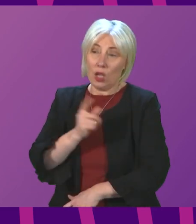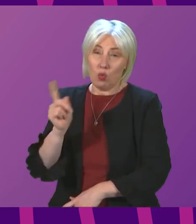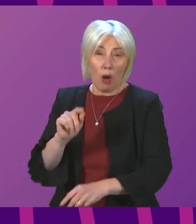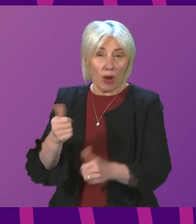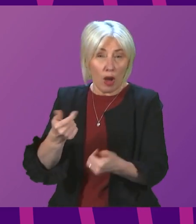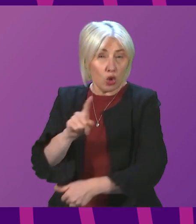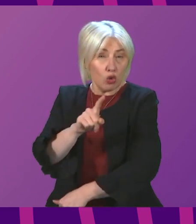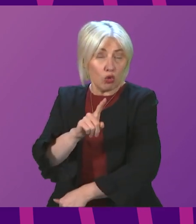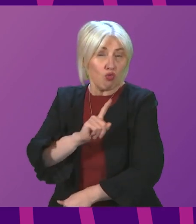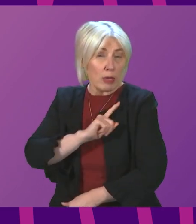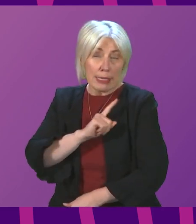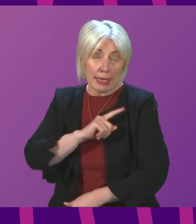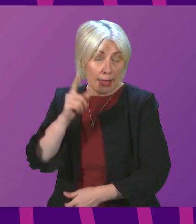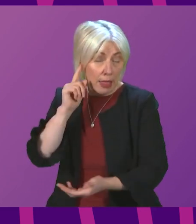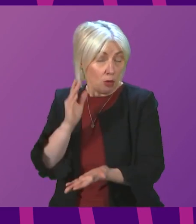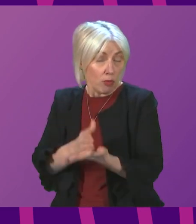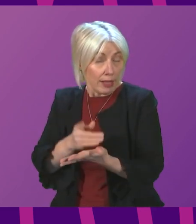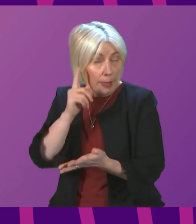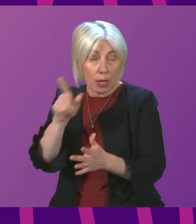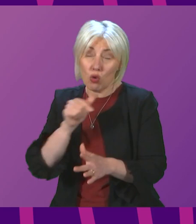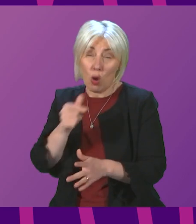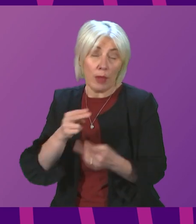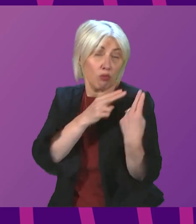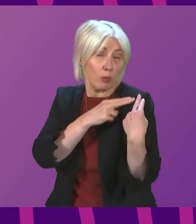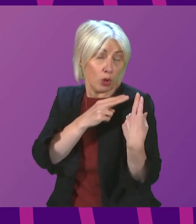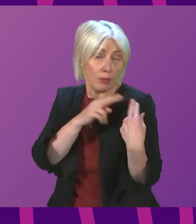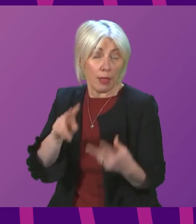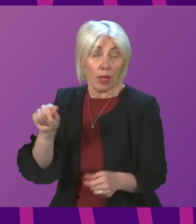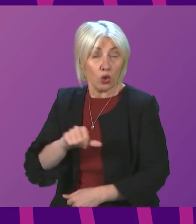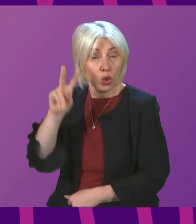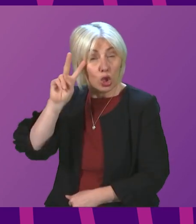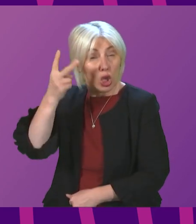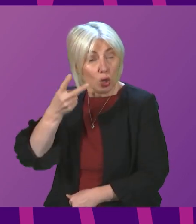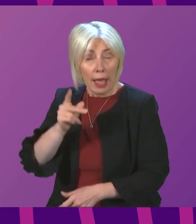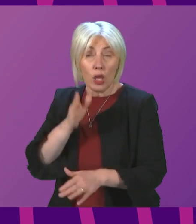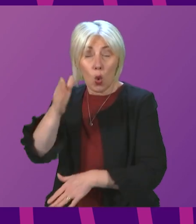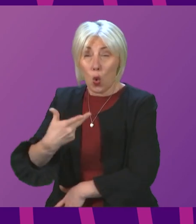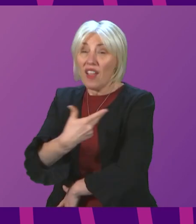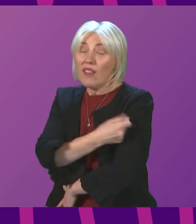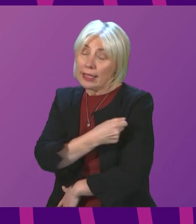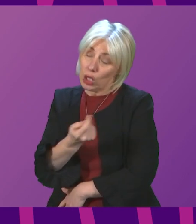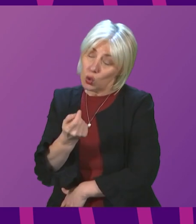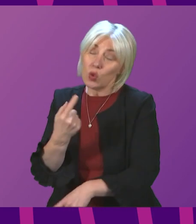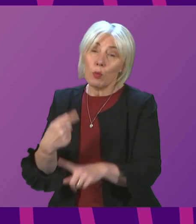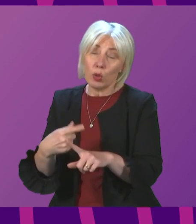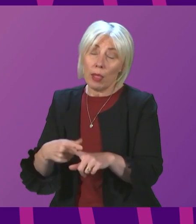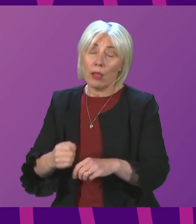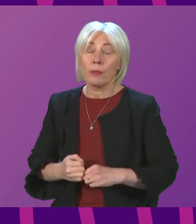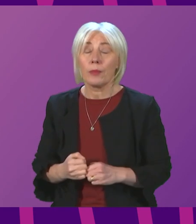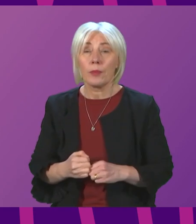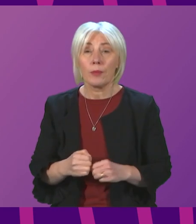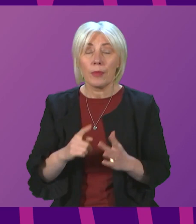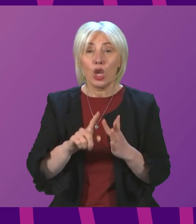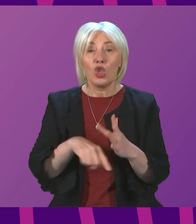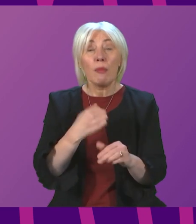then you're being deeply irresponsible. And I would urge you to change your mind and get vaccinated as soon as possible. Jamie Green to be followed by Siobhan Brown.